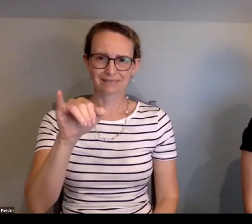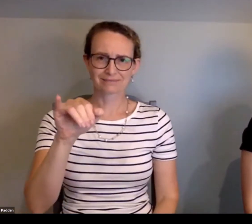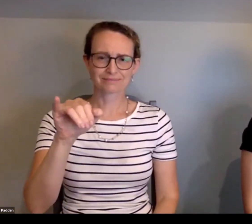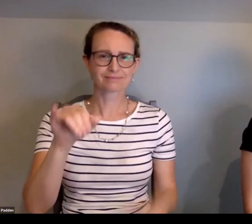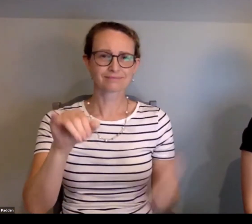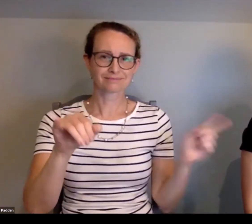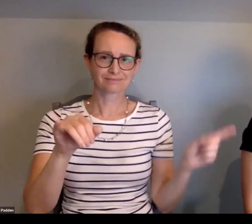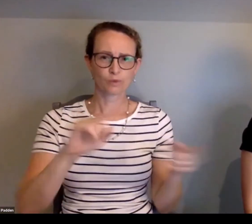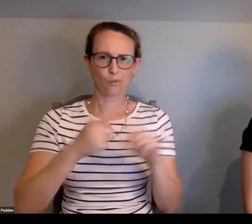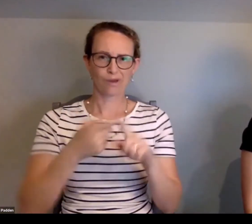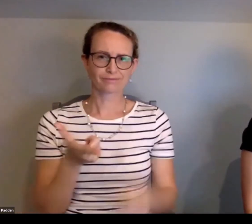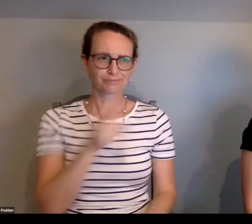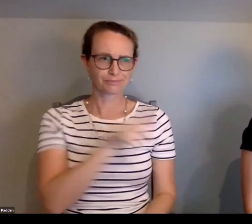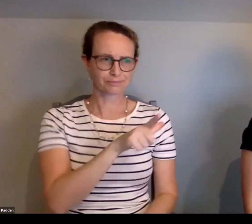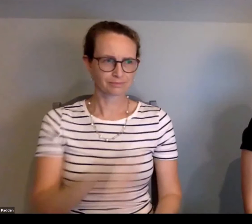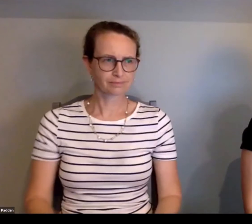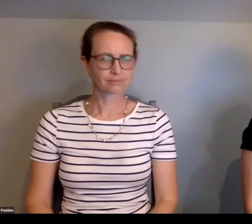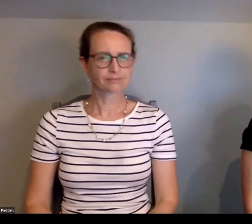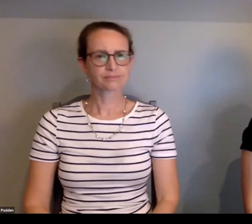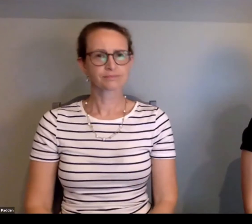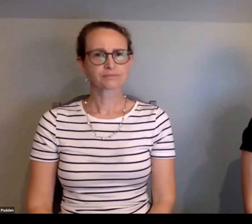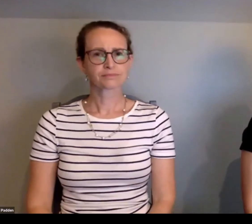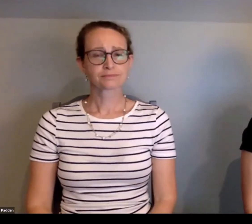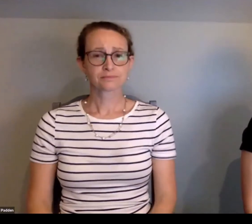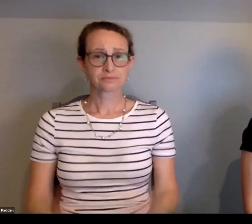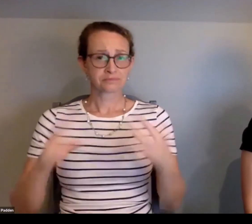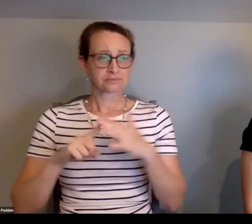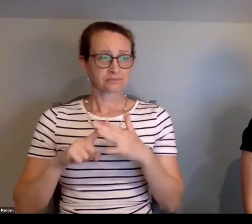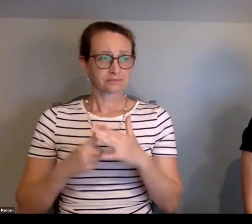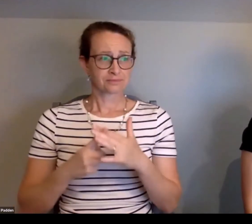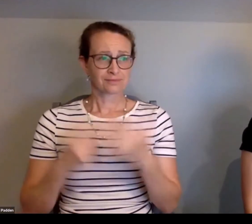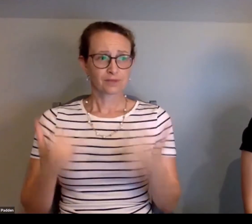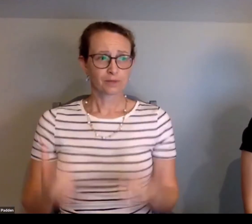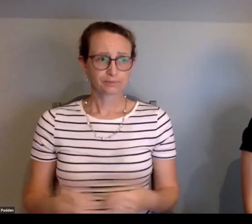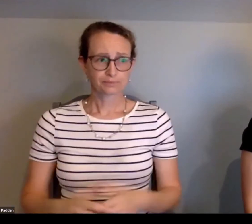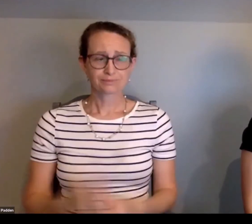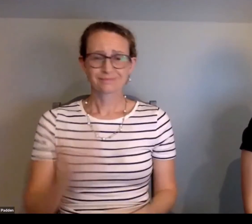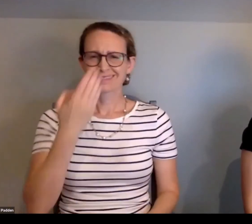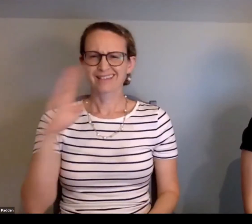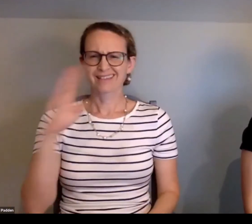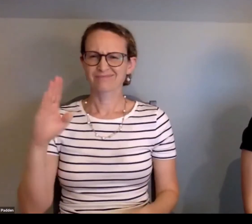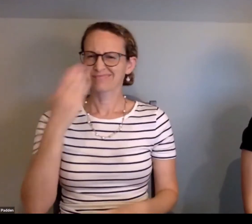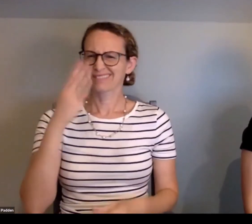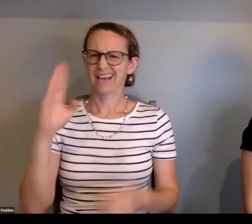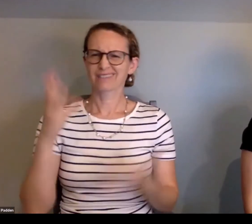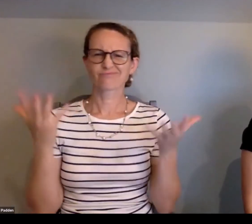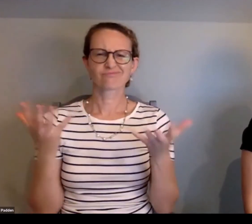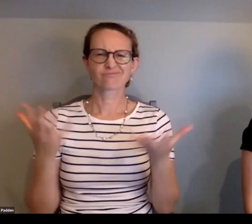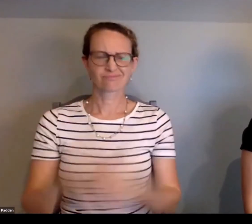So again, please copy Cammie when she leads you all in your piece of the prayer.